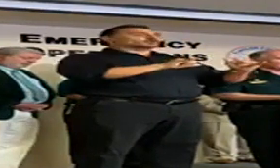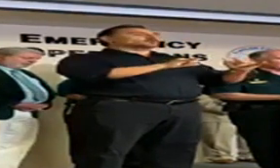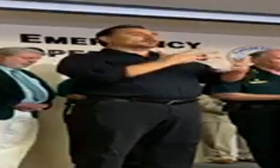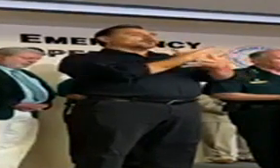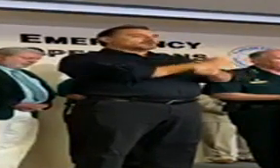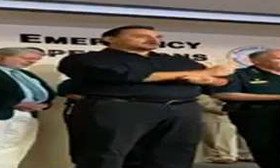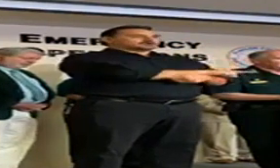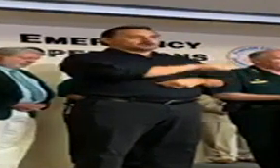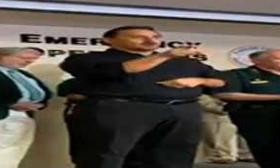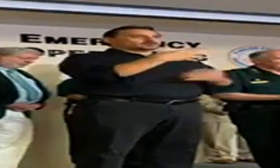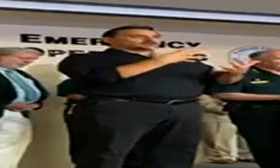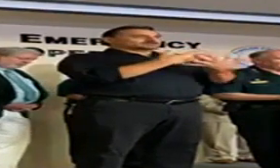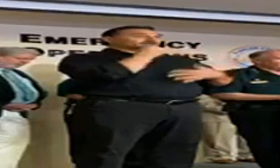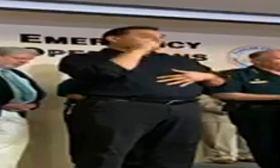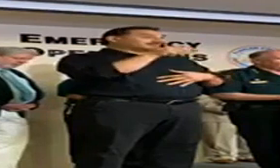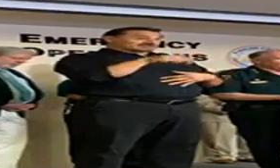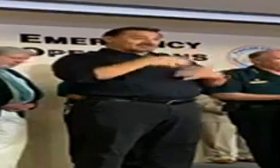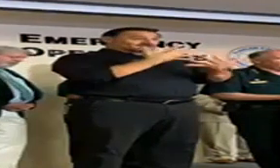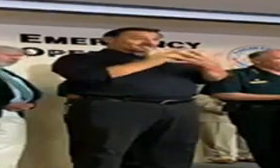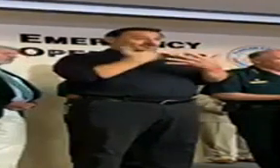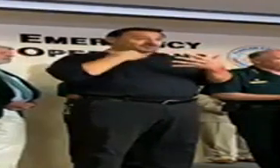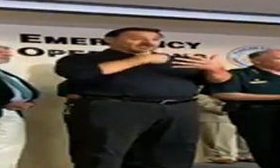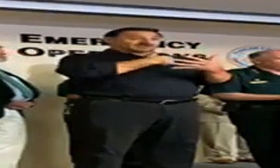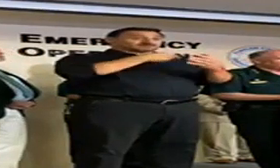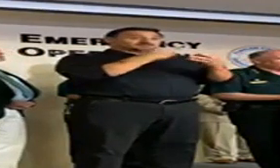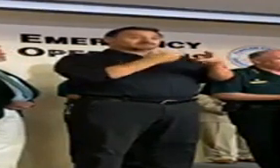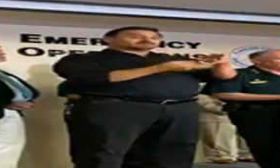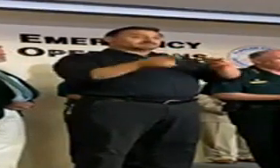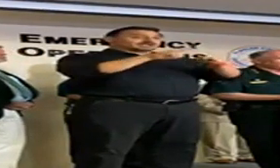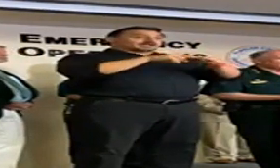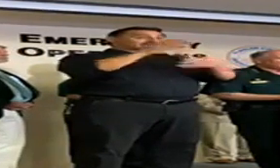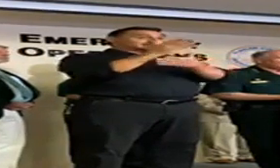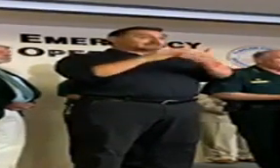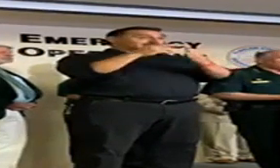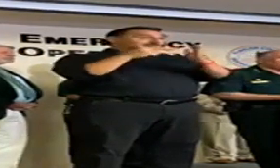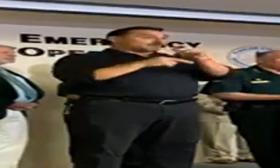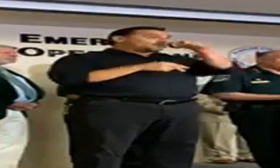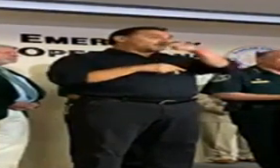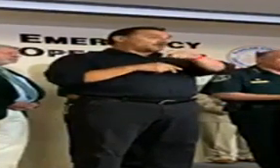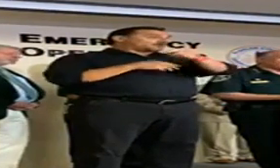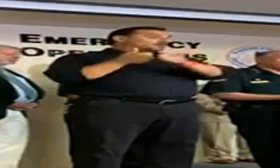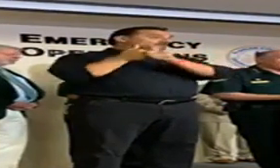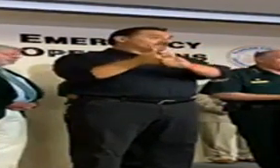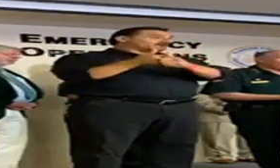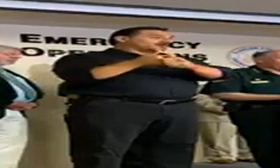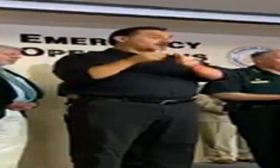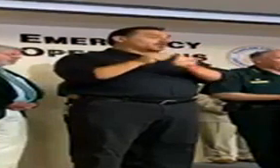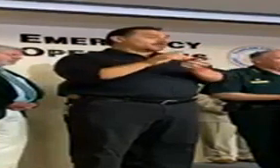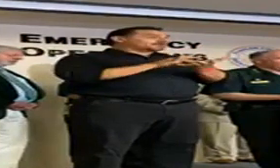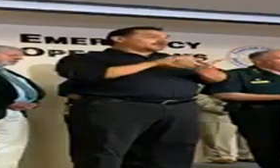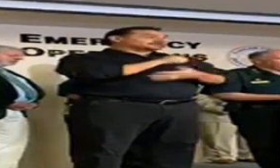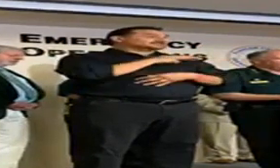to the jail. In the jail, we have implemented additional protocols with our medical staff